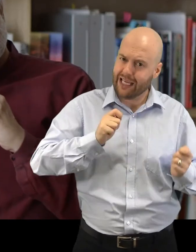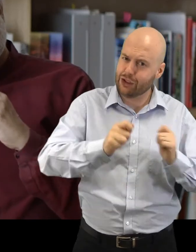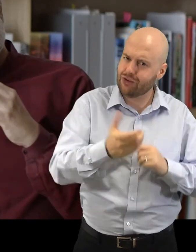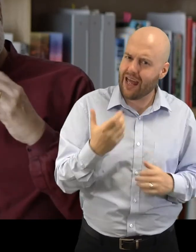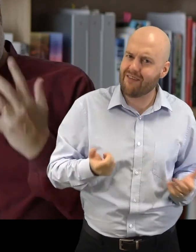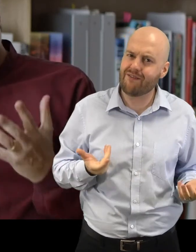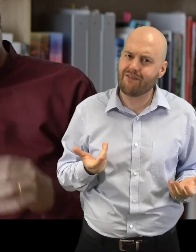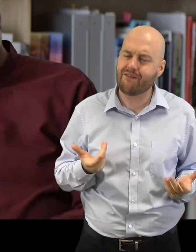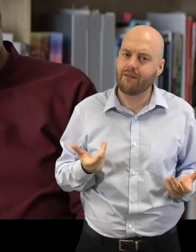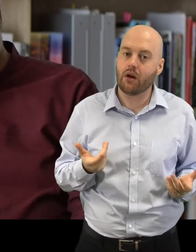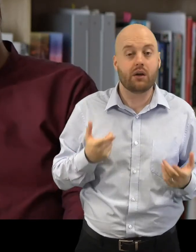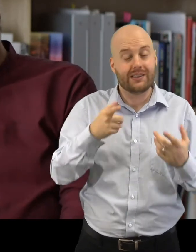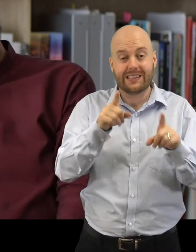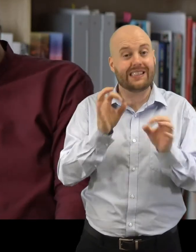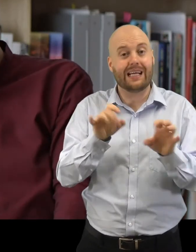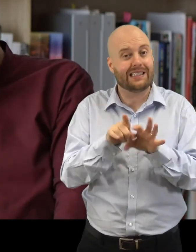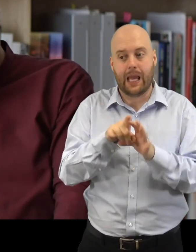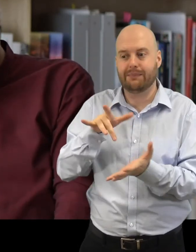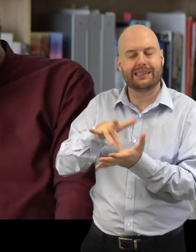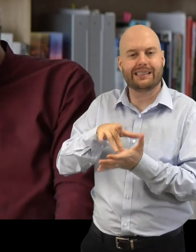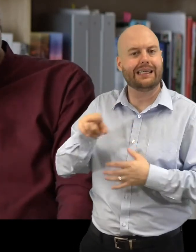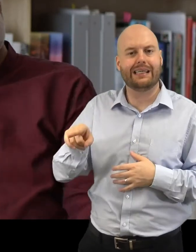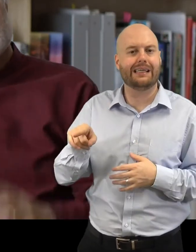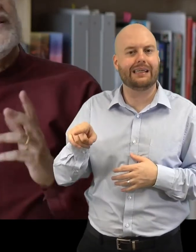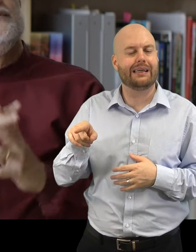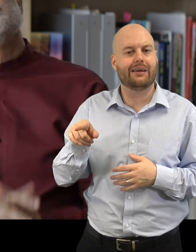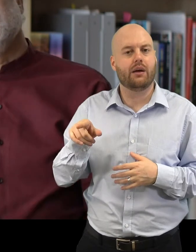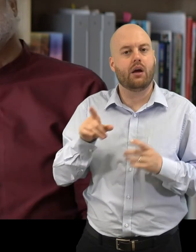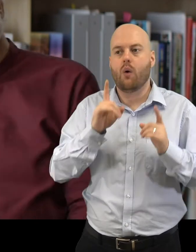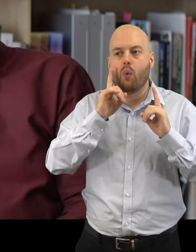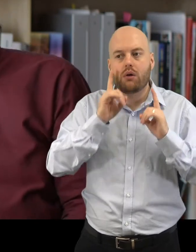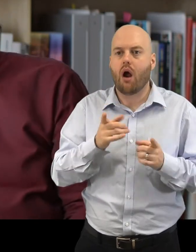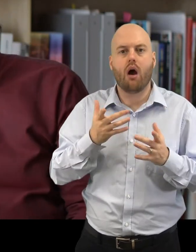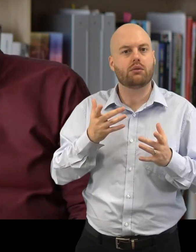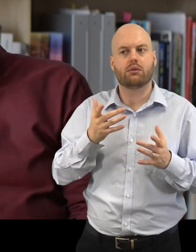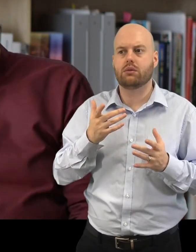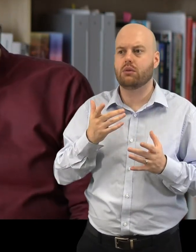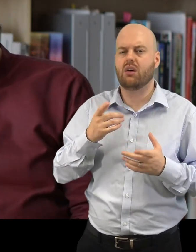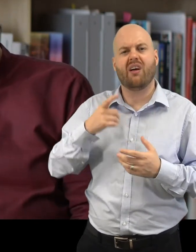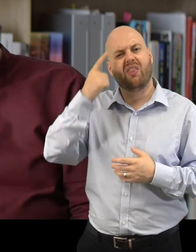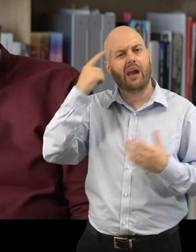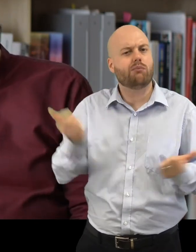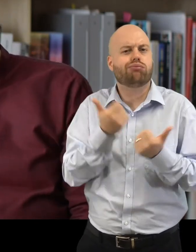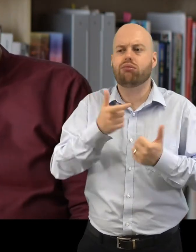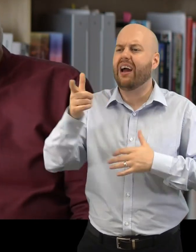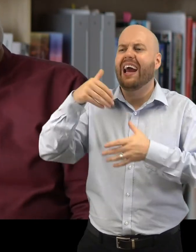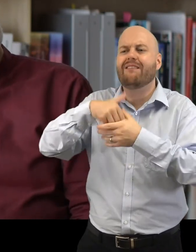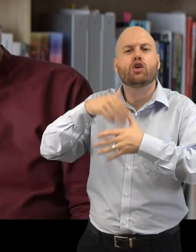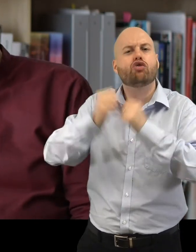extension, when we look at cities, it's I think critical to ask the question about infrastructure